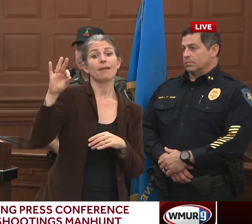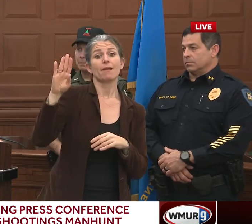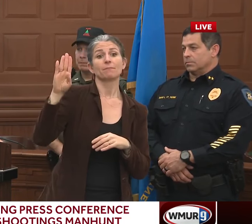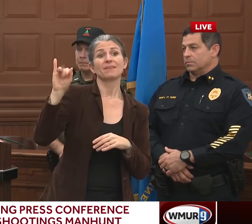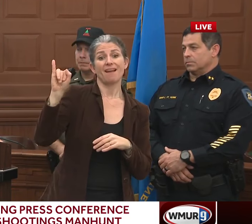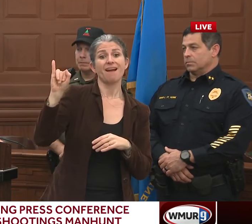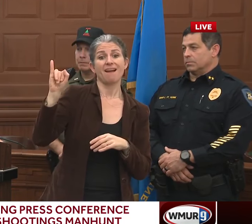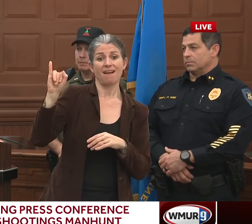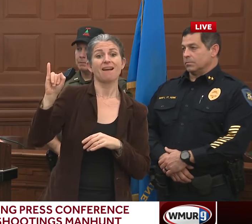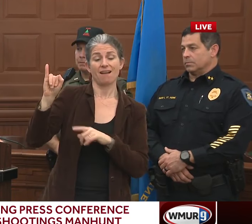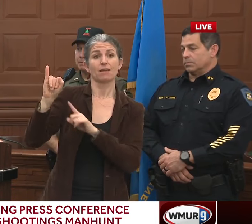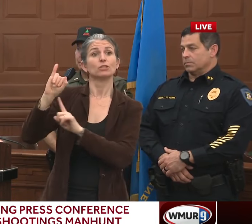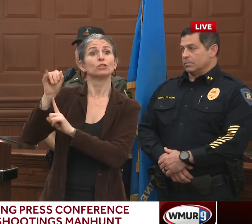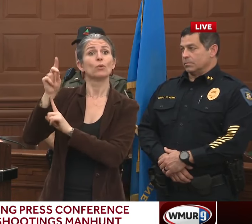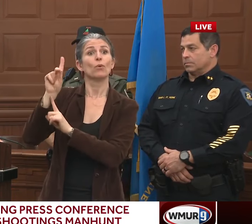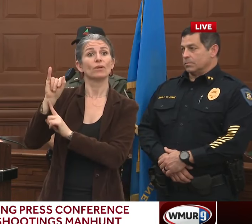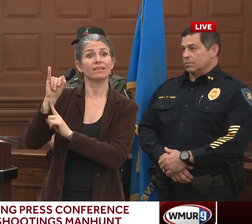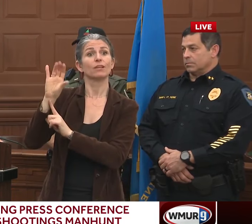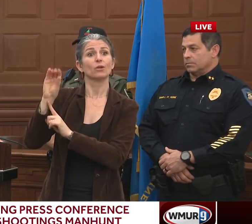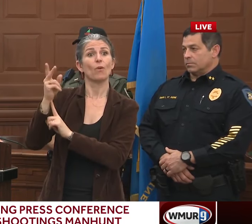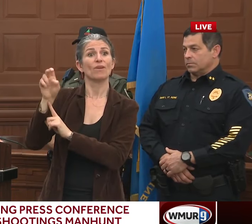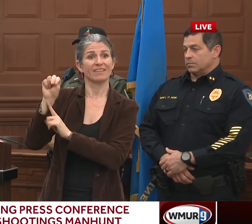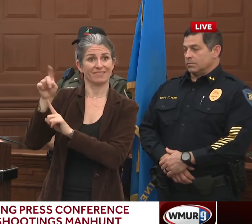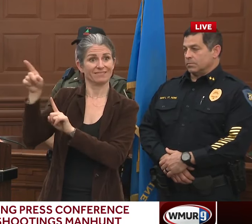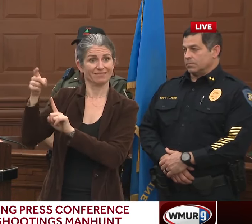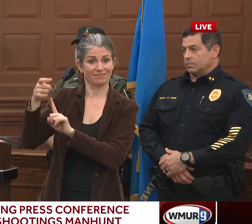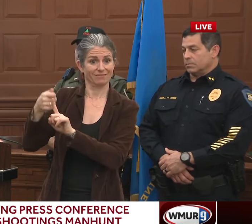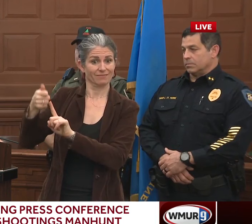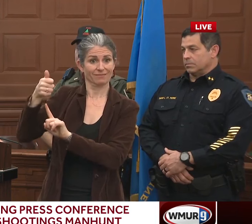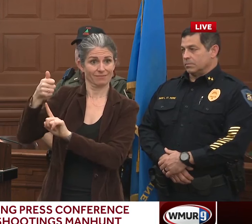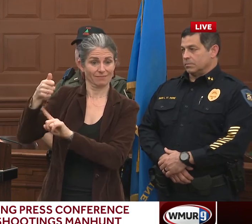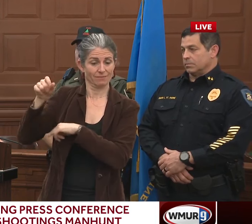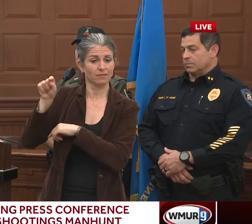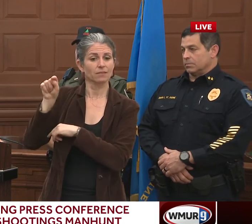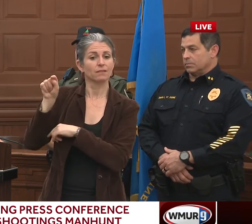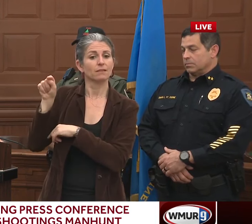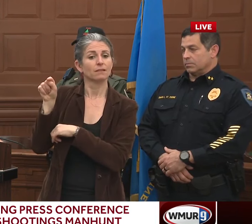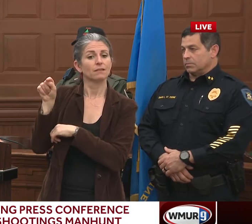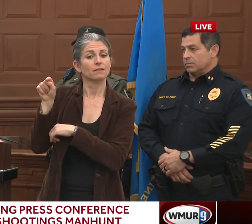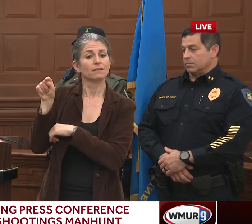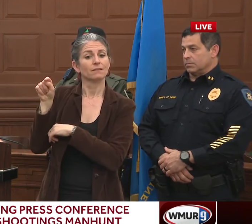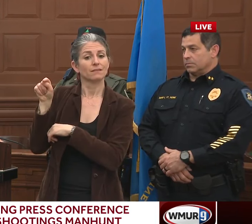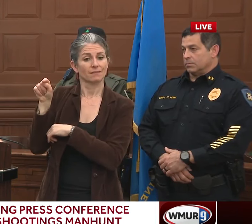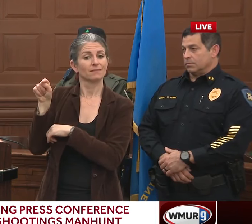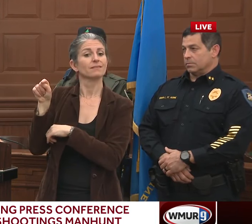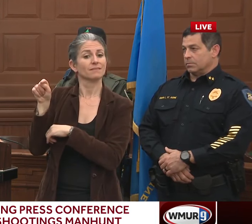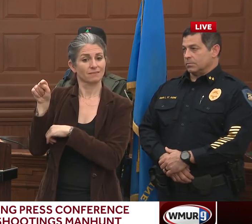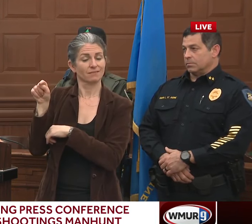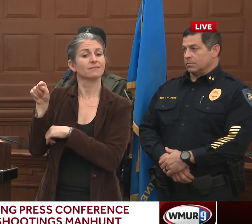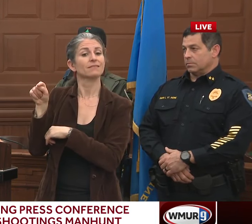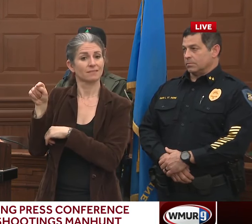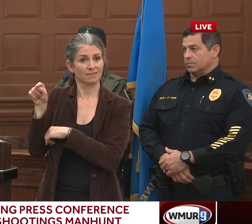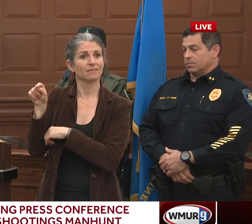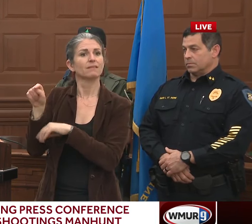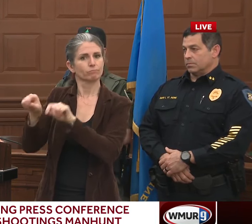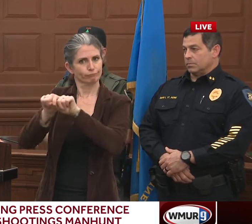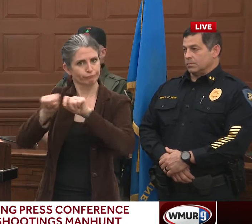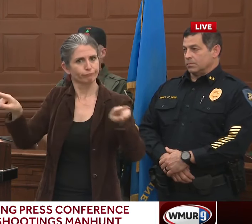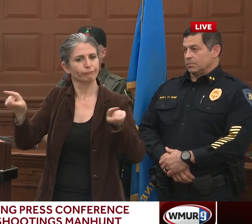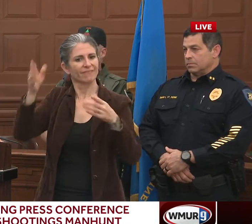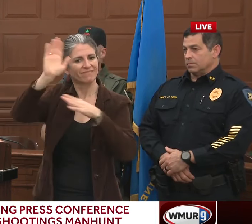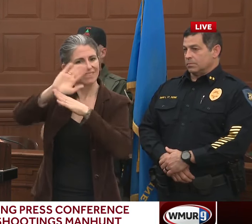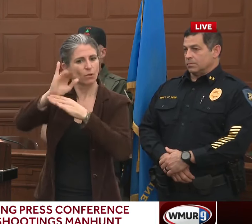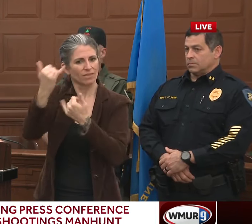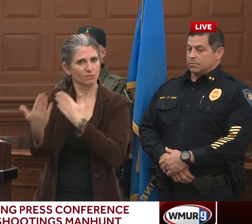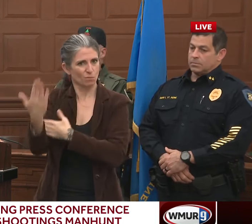been with us during these press conferences. We gave that digital video information out this morning. There's already well over 100